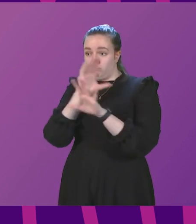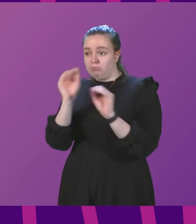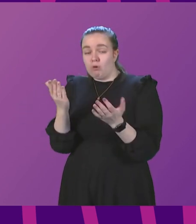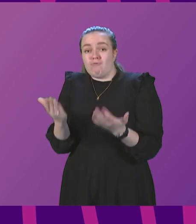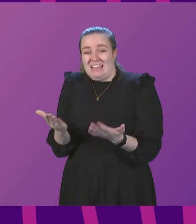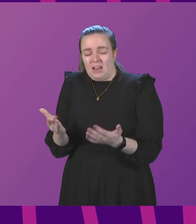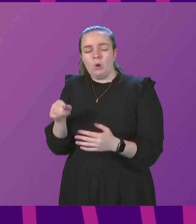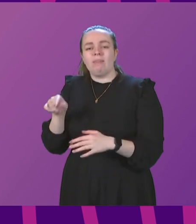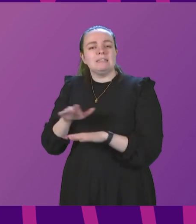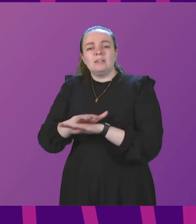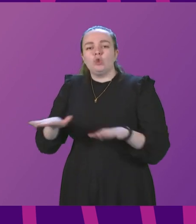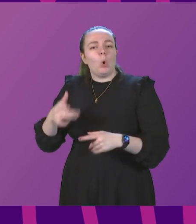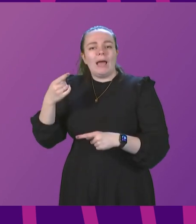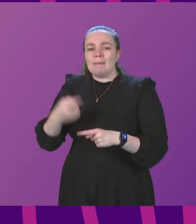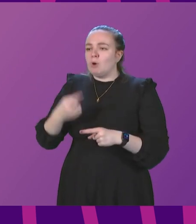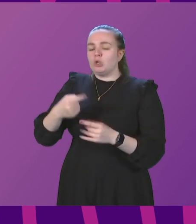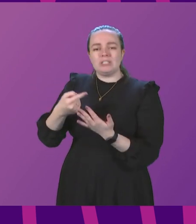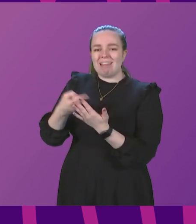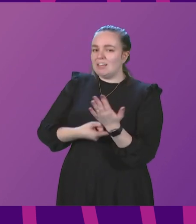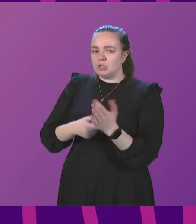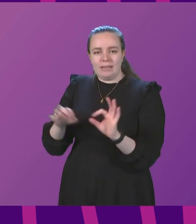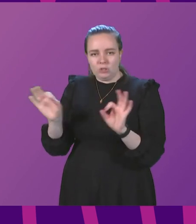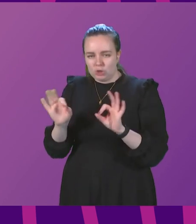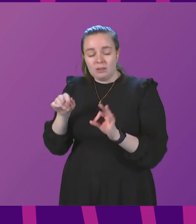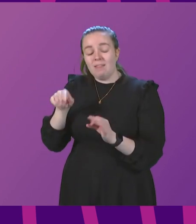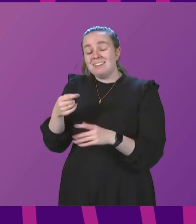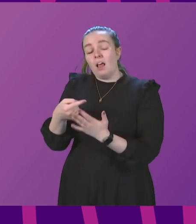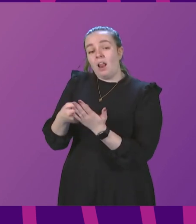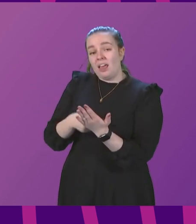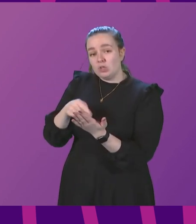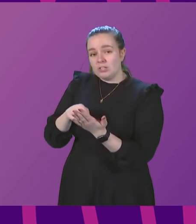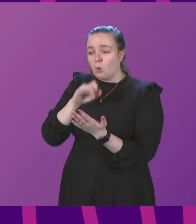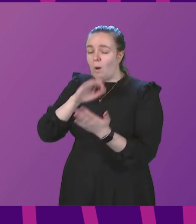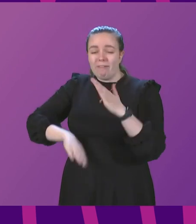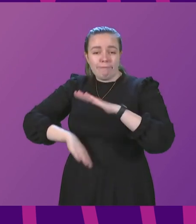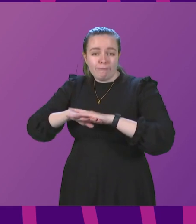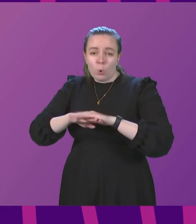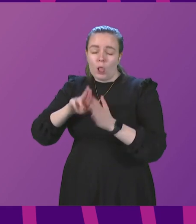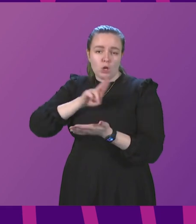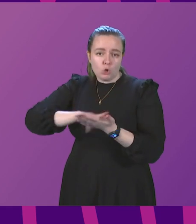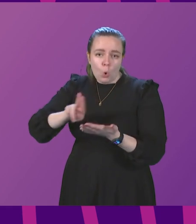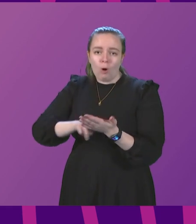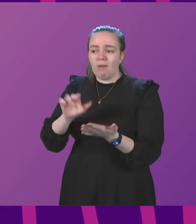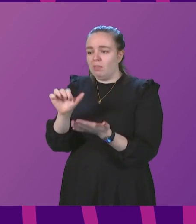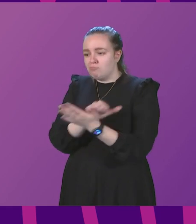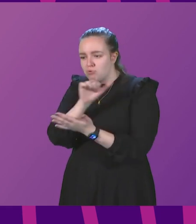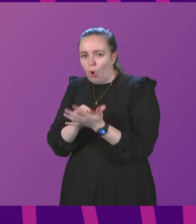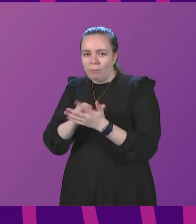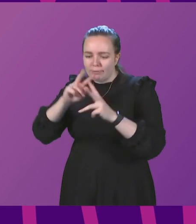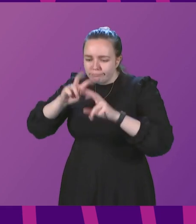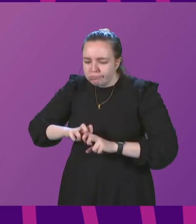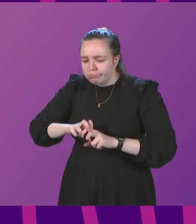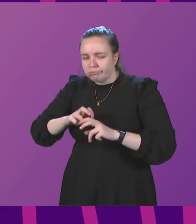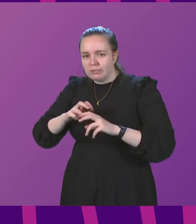is that this is not emergency legislation. This is legislation that will be subject to full and normal and proper scrutiny of